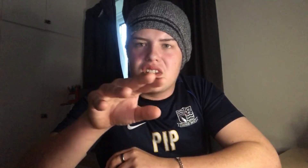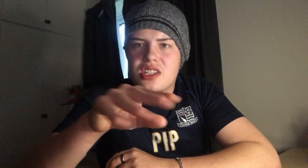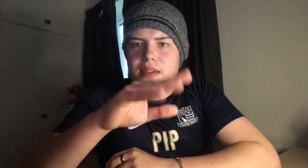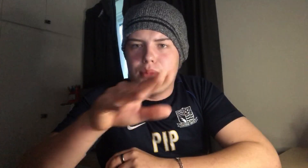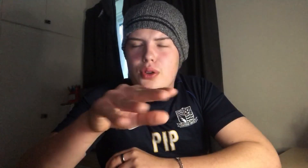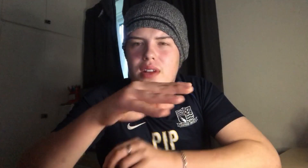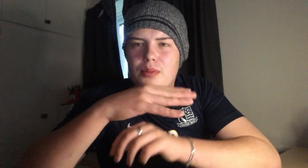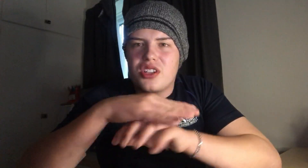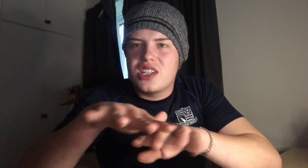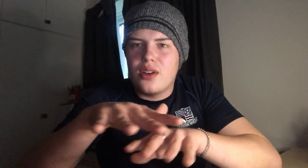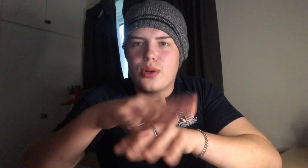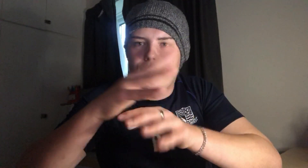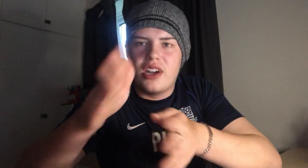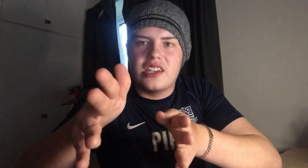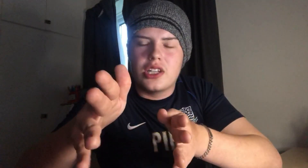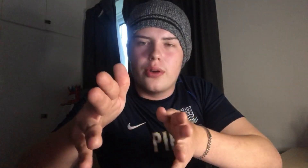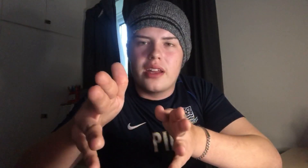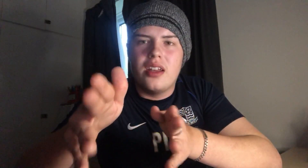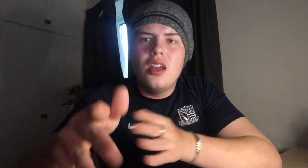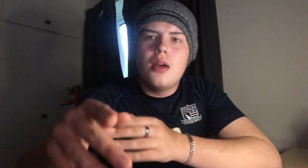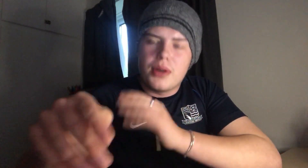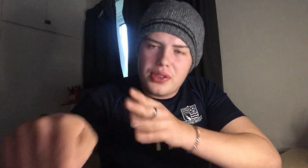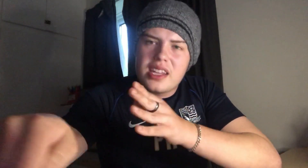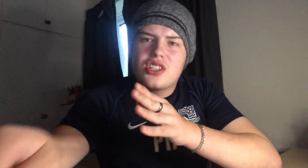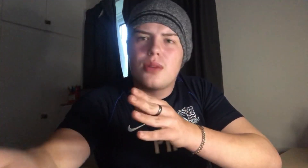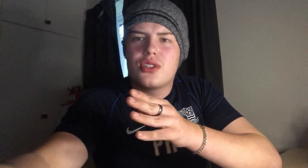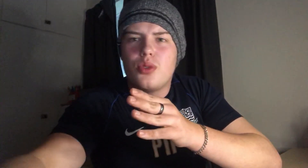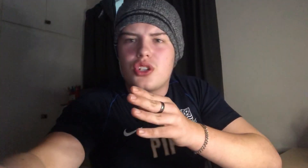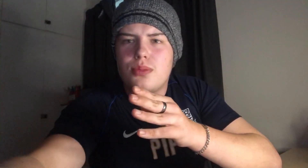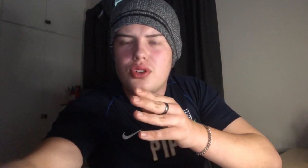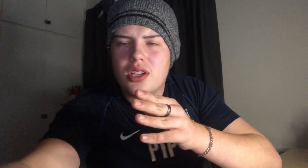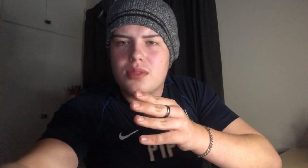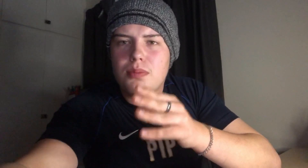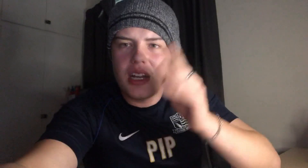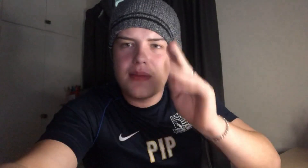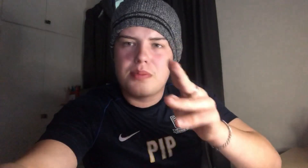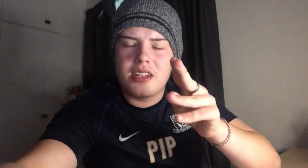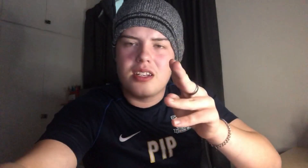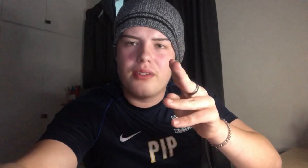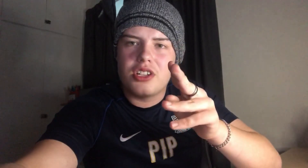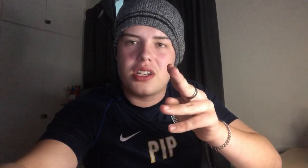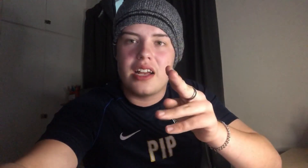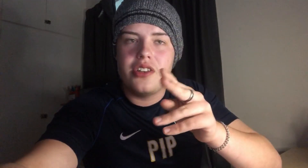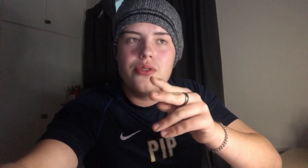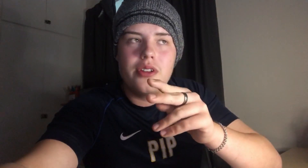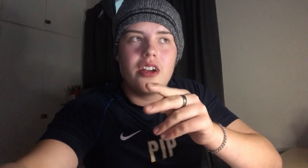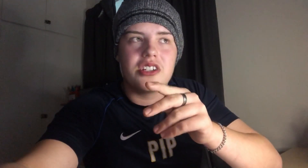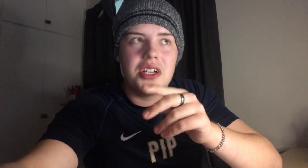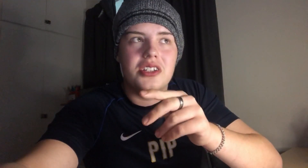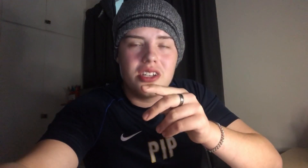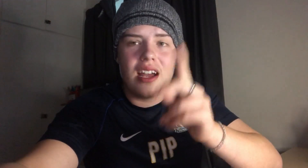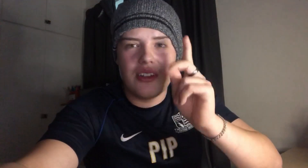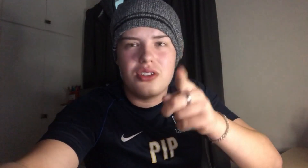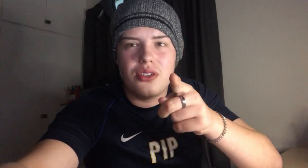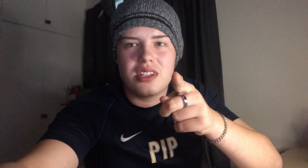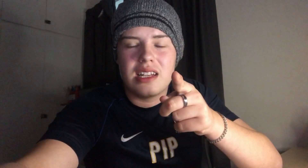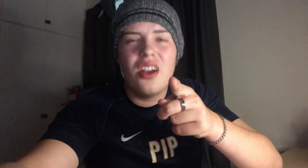missus have moved and we're settled and ready to go again. But thank you so much for watching, boys and girls. My name's been Diversity and you guys know how you do this now.